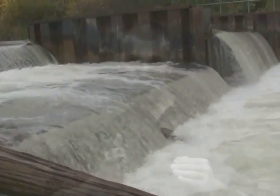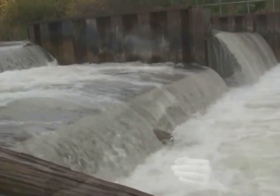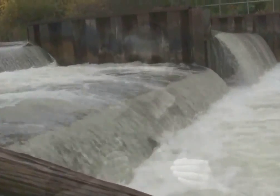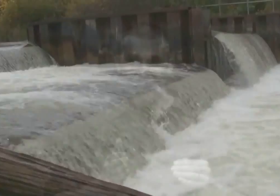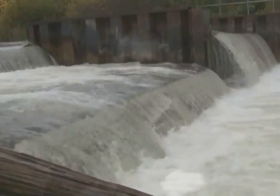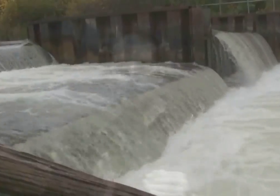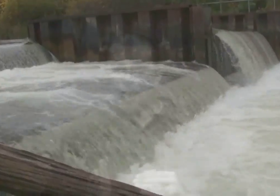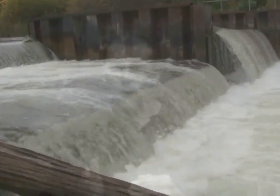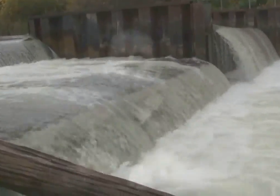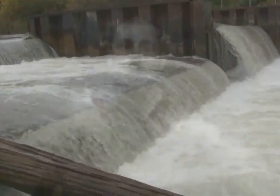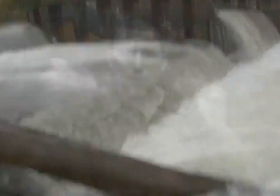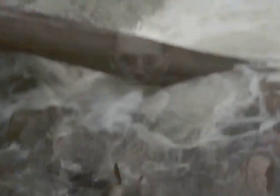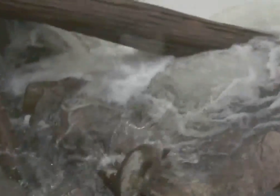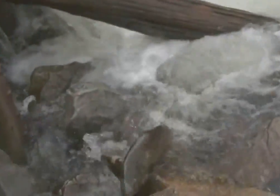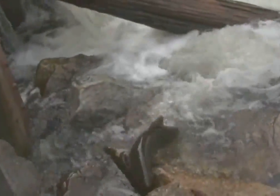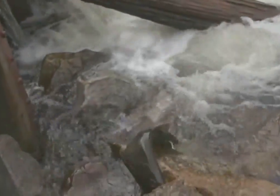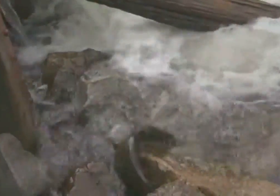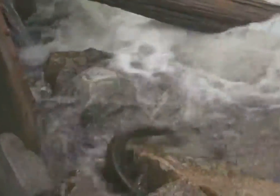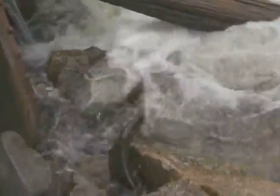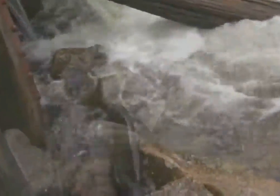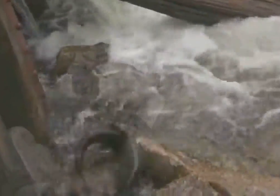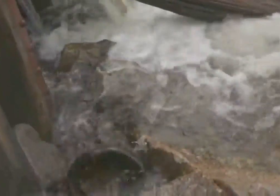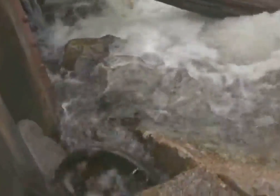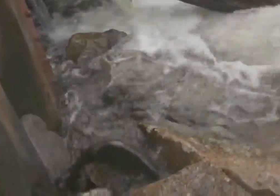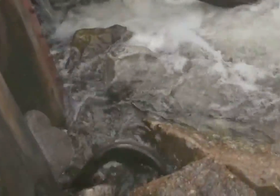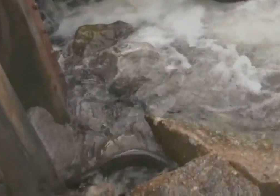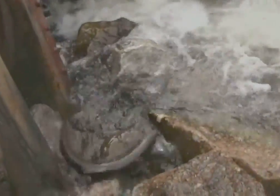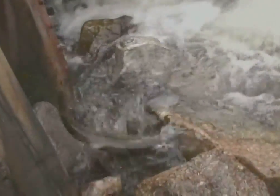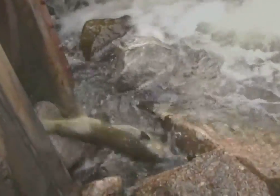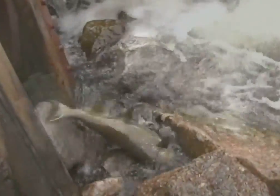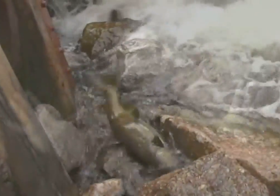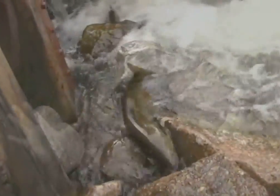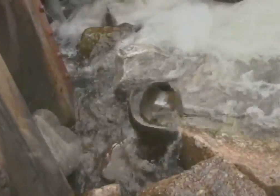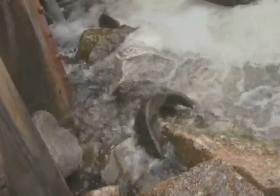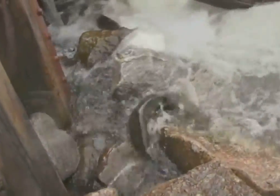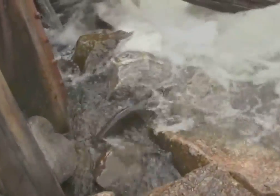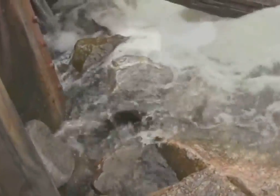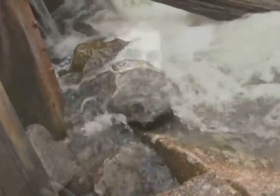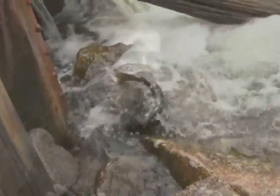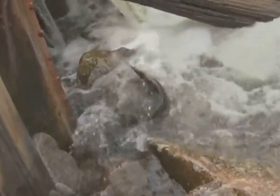and waterfalls of worldly ideas and philosophies and desires?